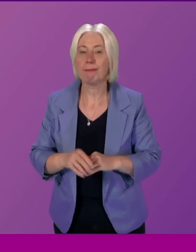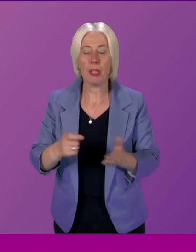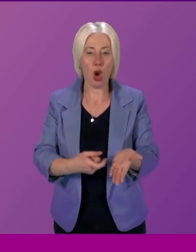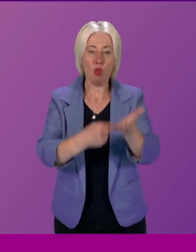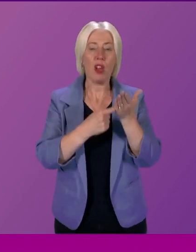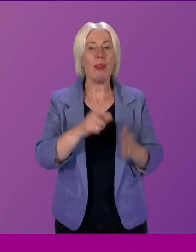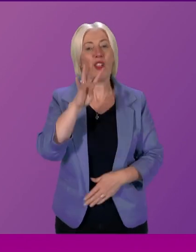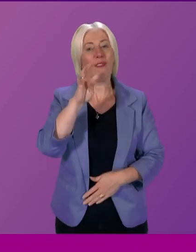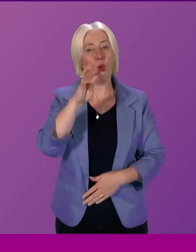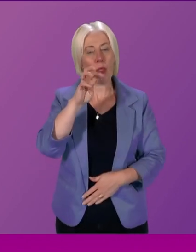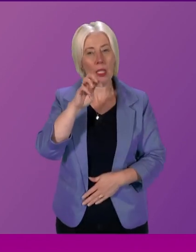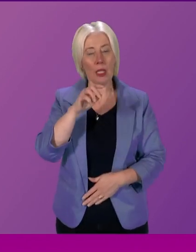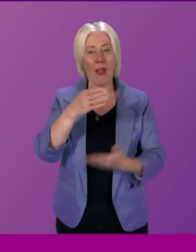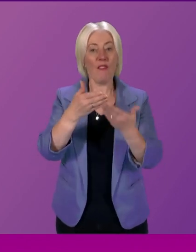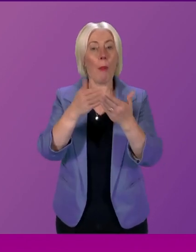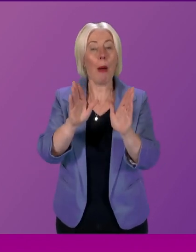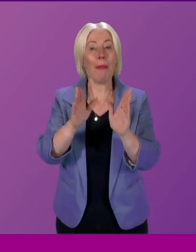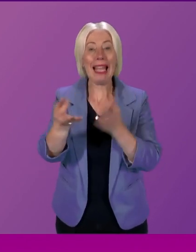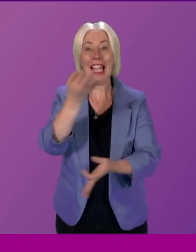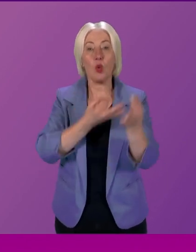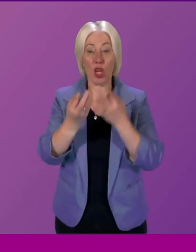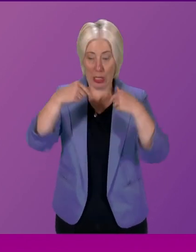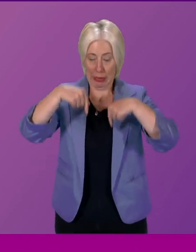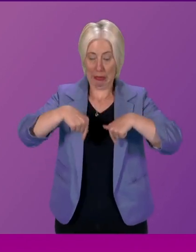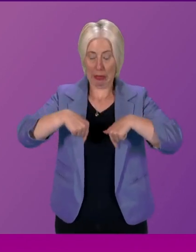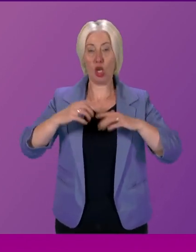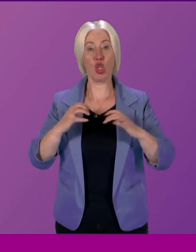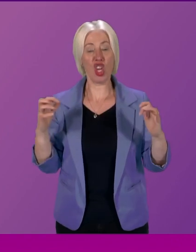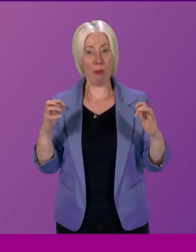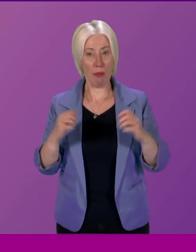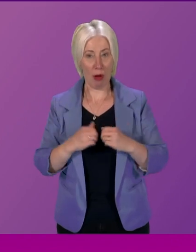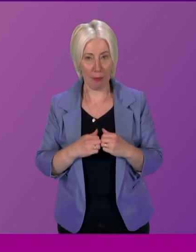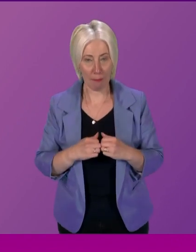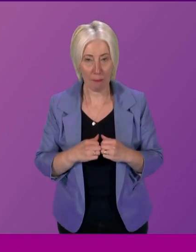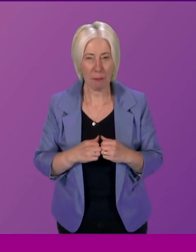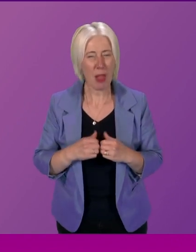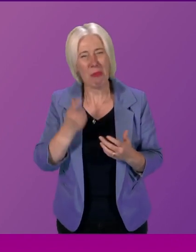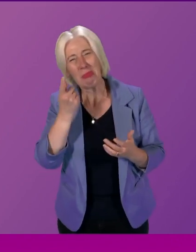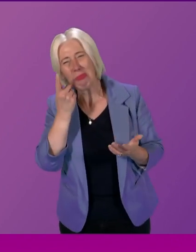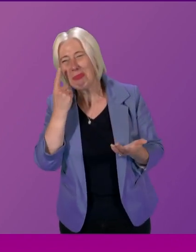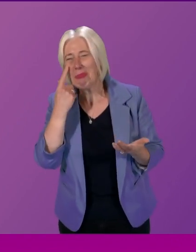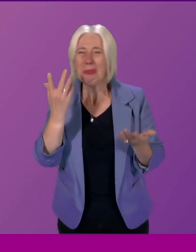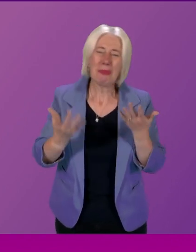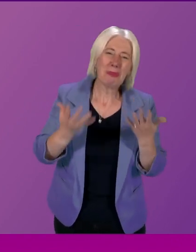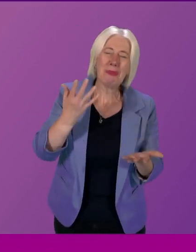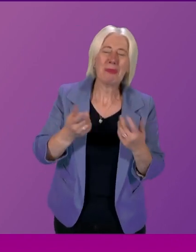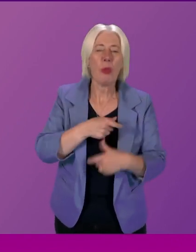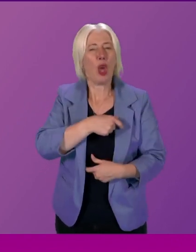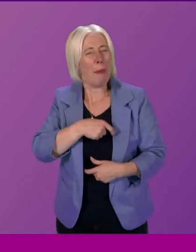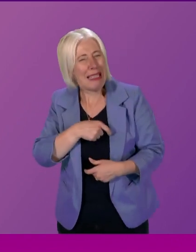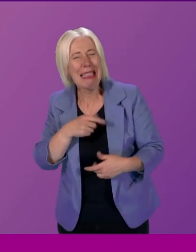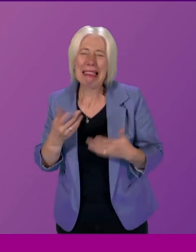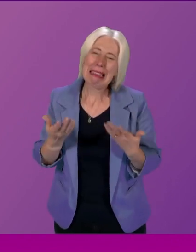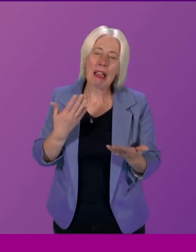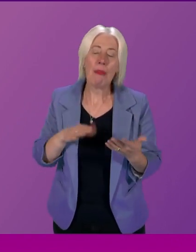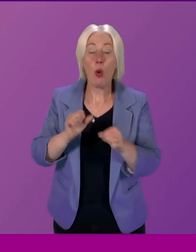idea of the public asking questions in the chamber and to some extent we've touched we've tried that kind of thing with committees for example